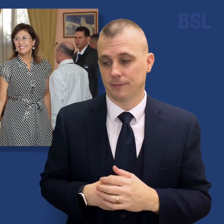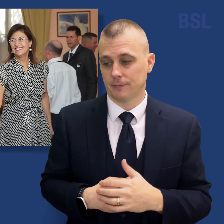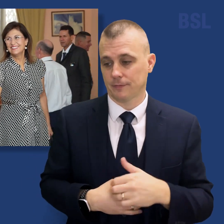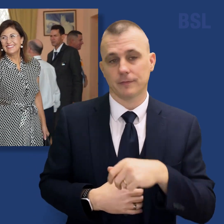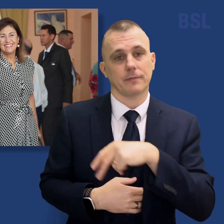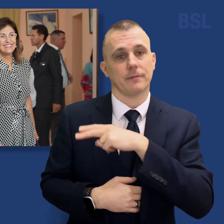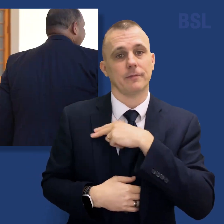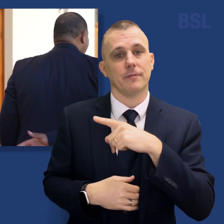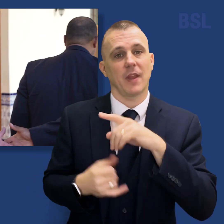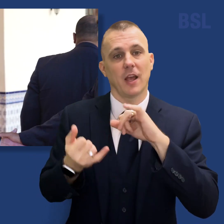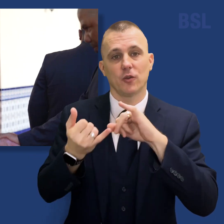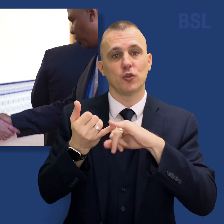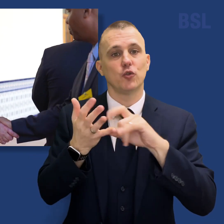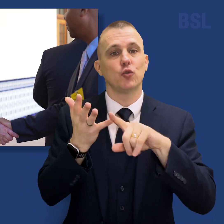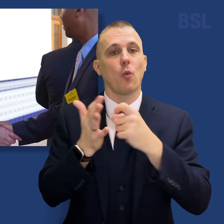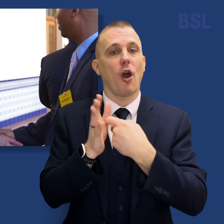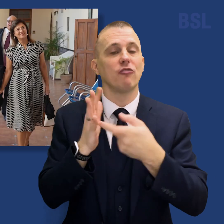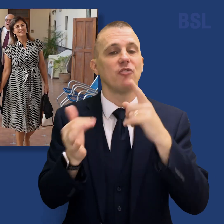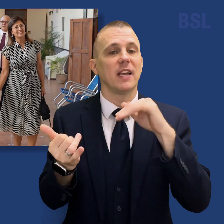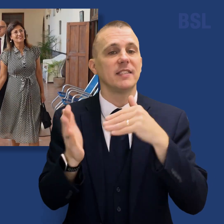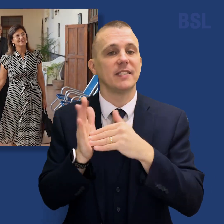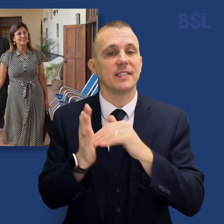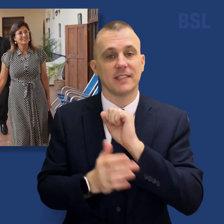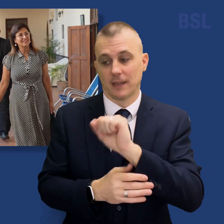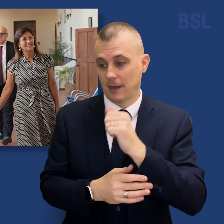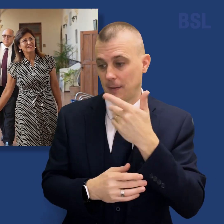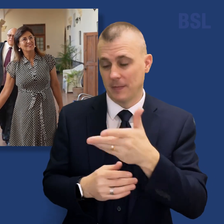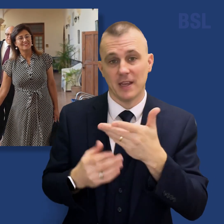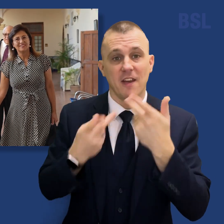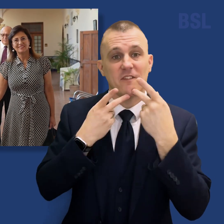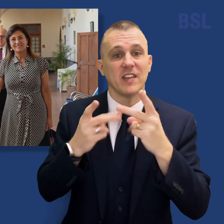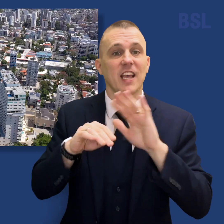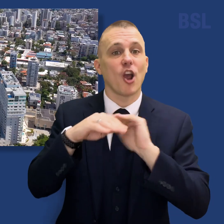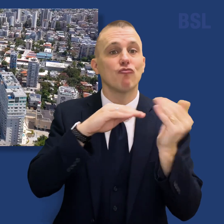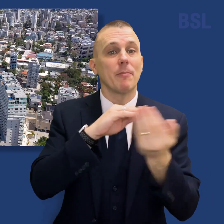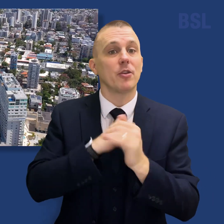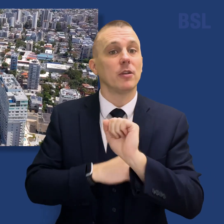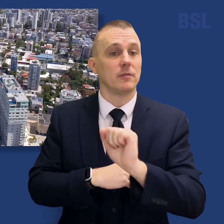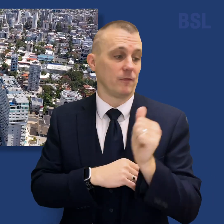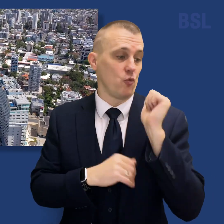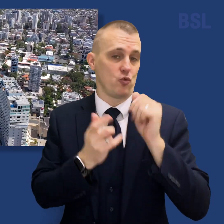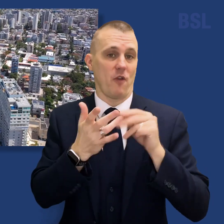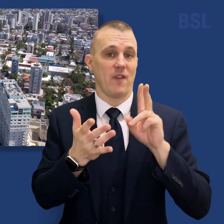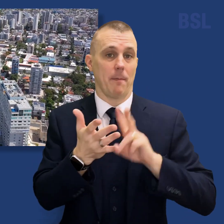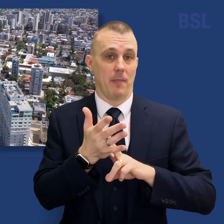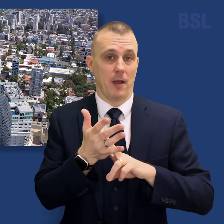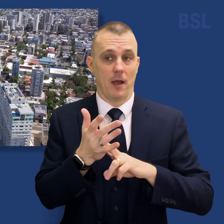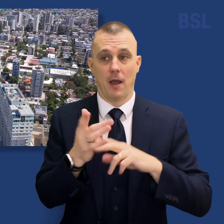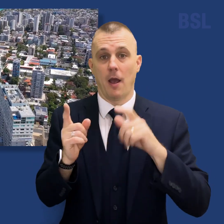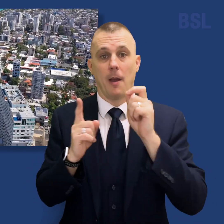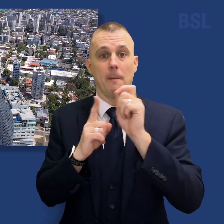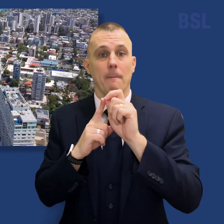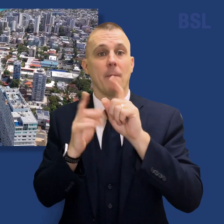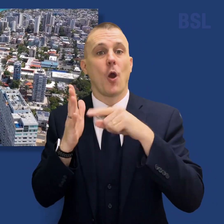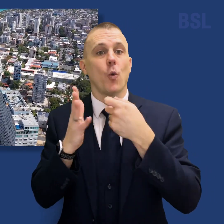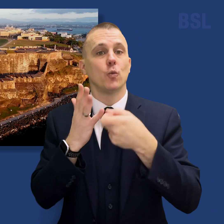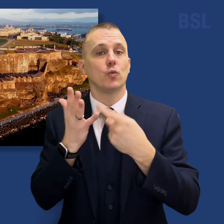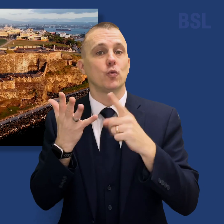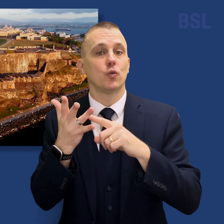Elder Ulysses Suarez made an historic visit to the Caribbean in November. After ministering in Puerto Rico, the apostle